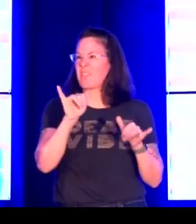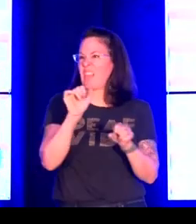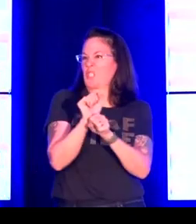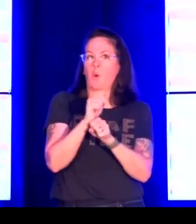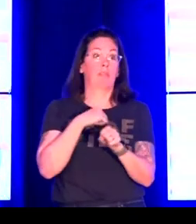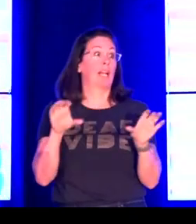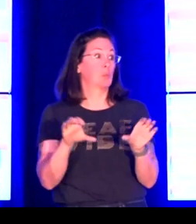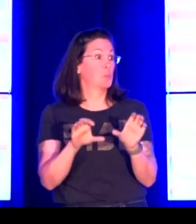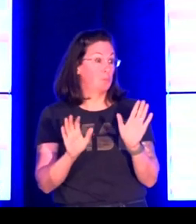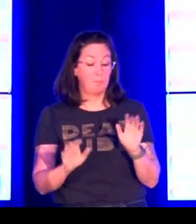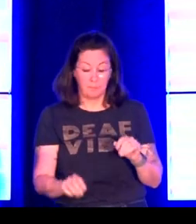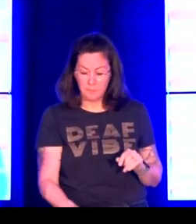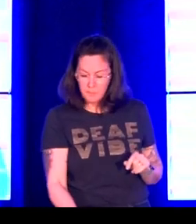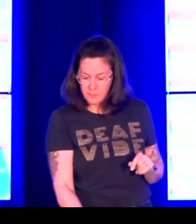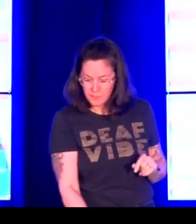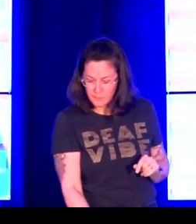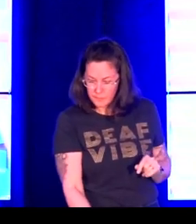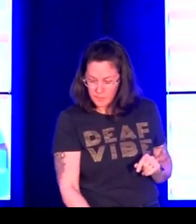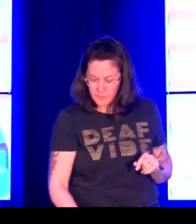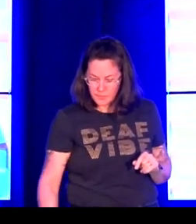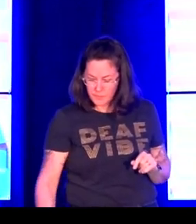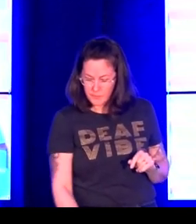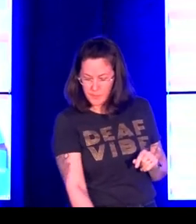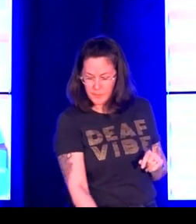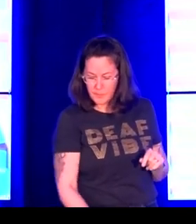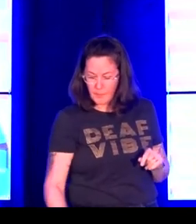documentation, it's taking that and making it shareable.